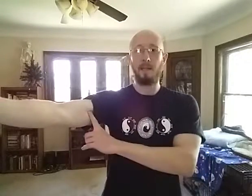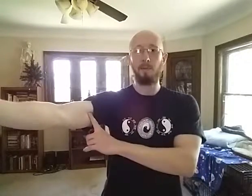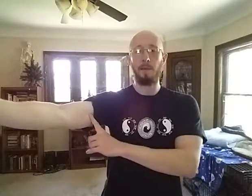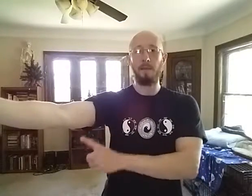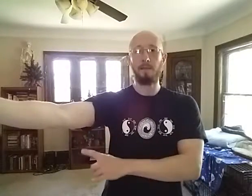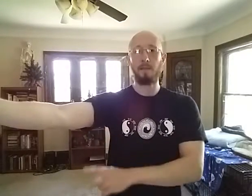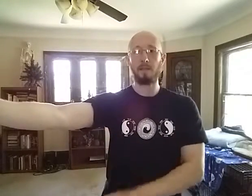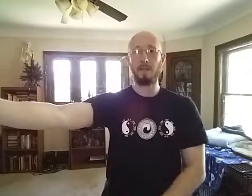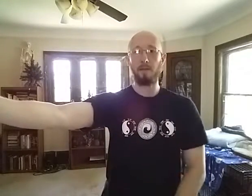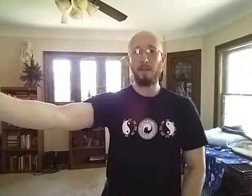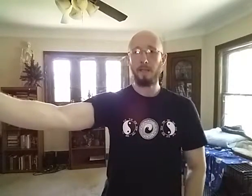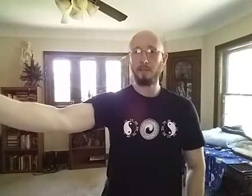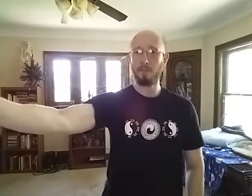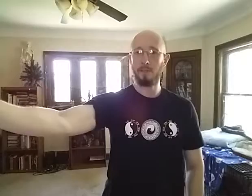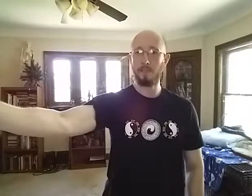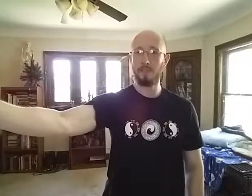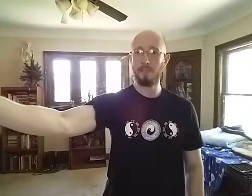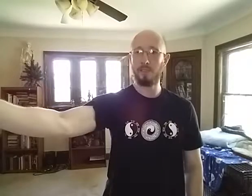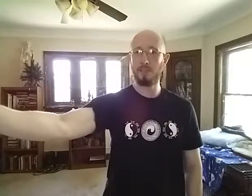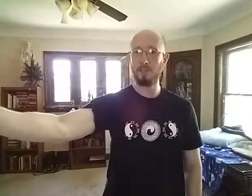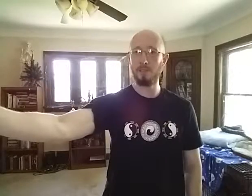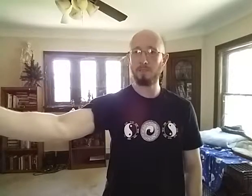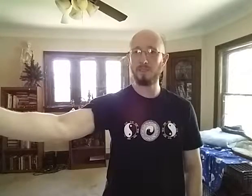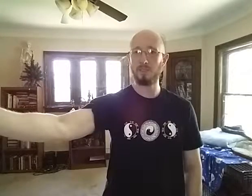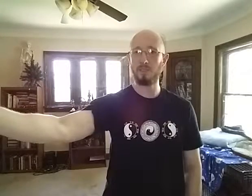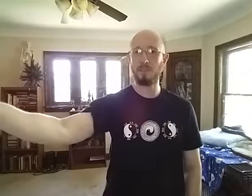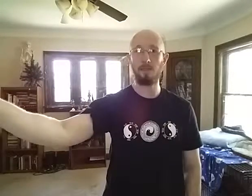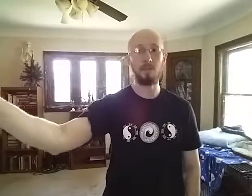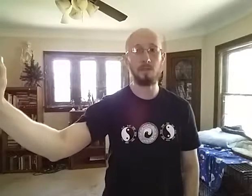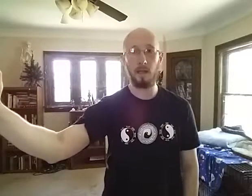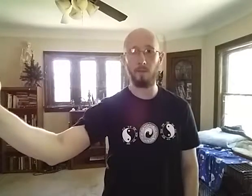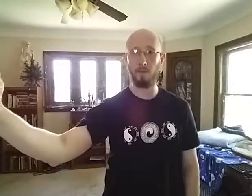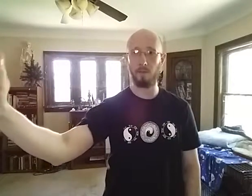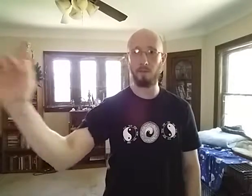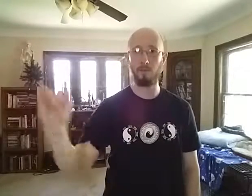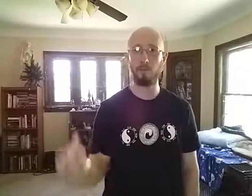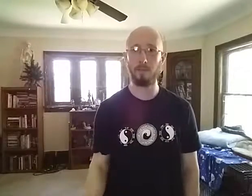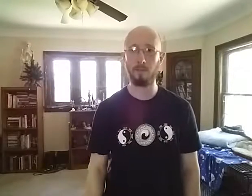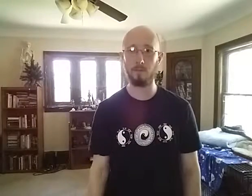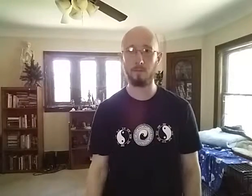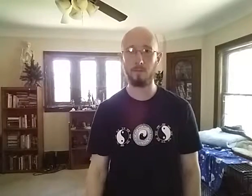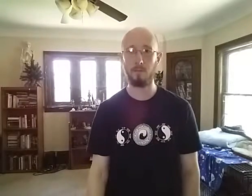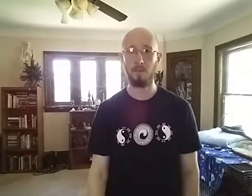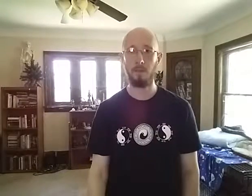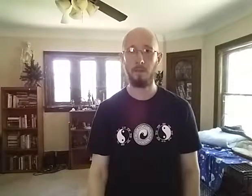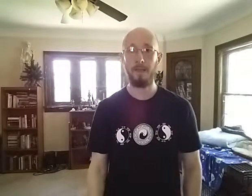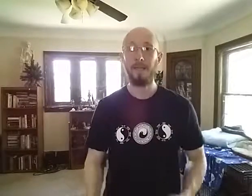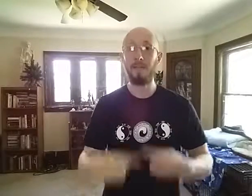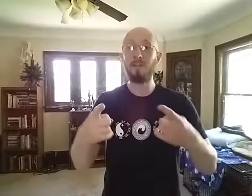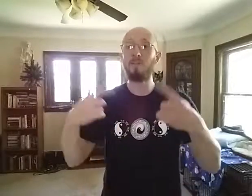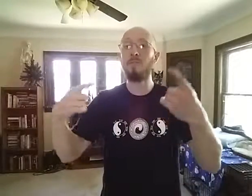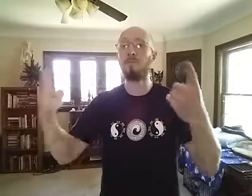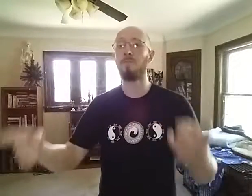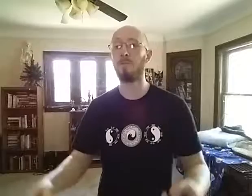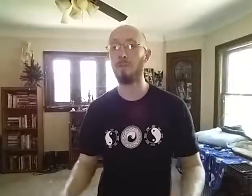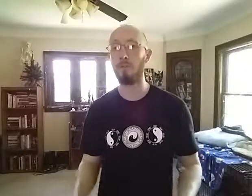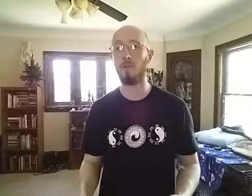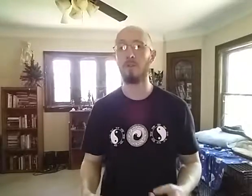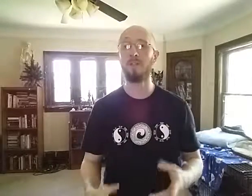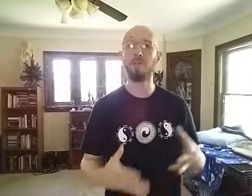separating things out. And you're creating tension and using muscle strength, which is not what you want to do for internals. Even as you get further along in